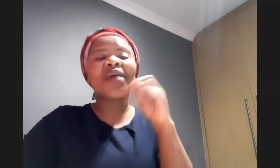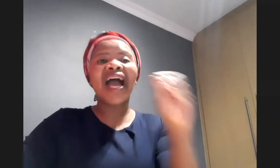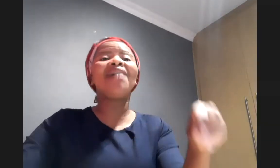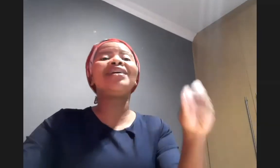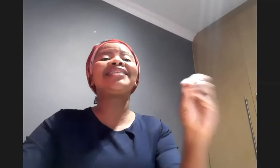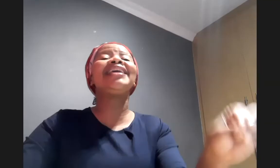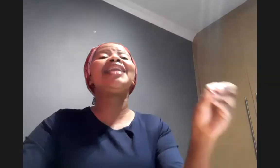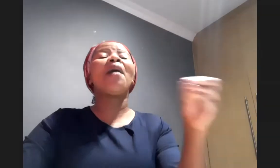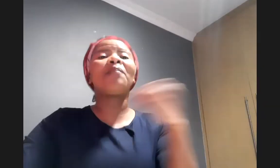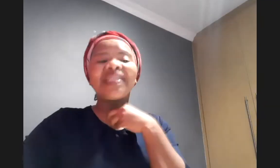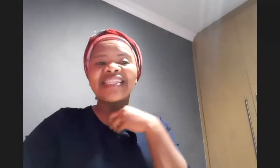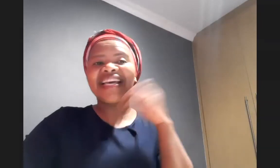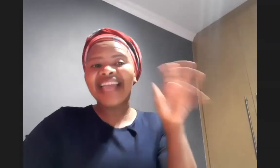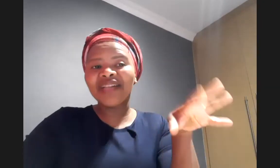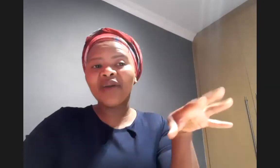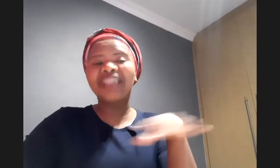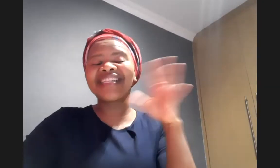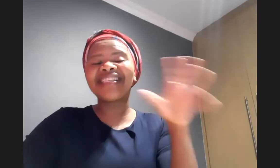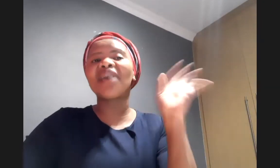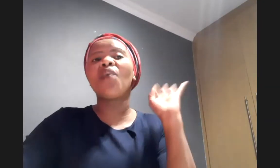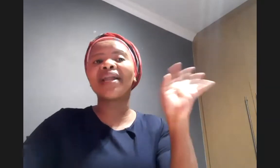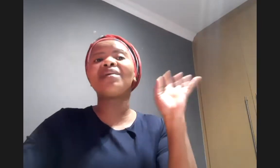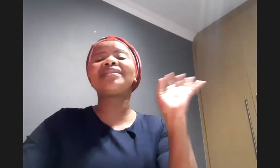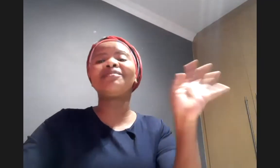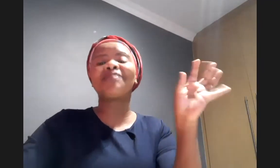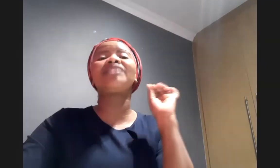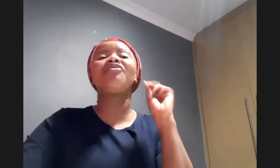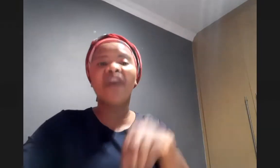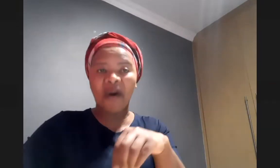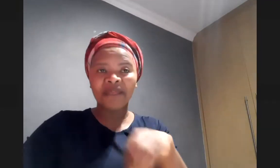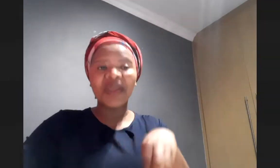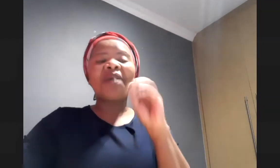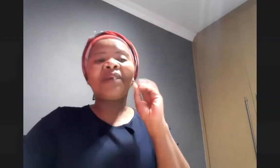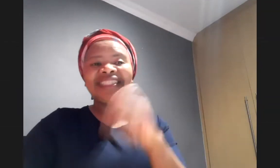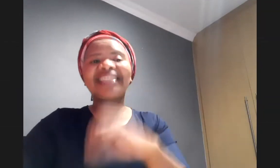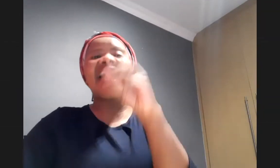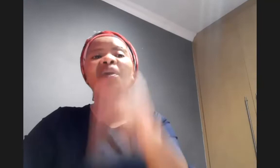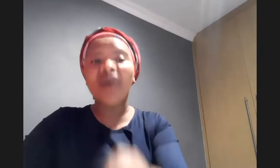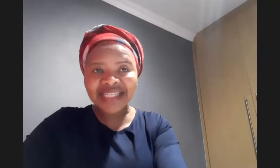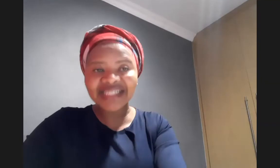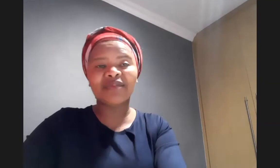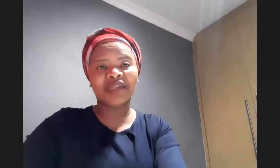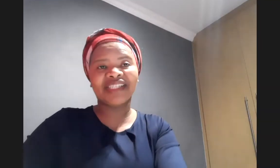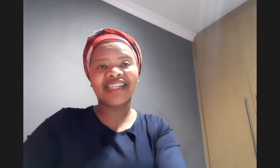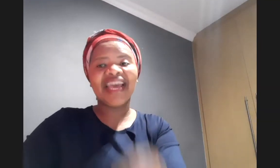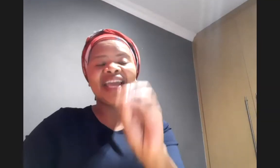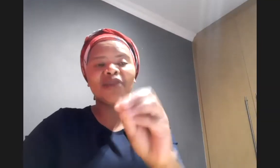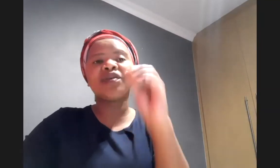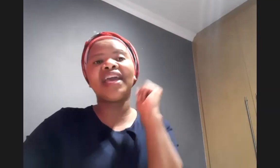i was in prison take note he doesn't say what i was in prison for but he said i was in prison and you came